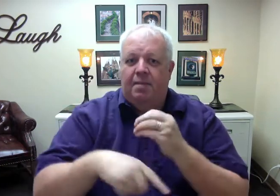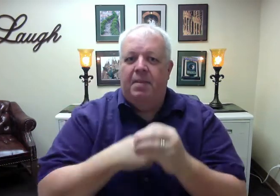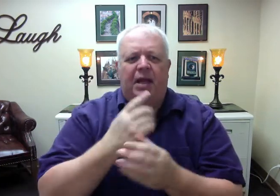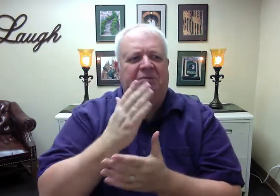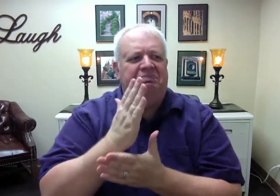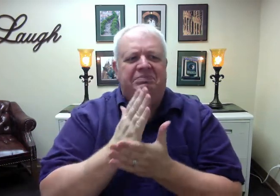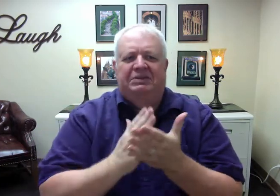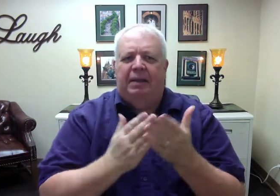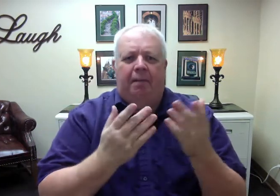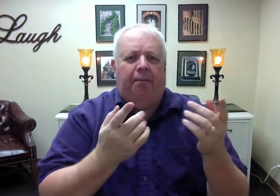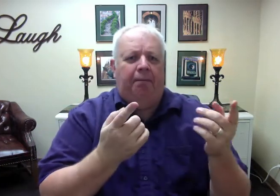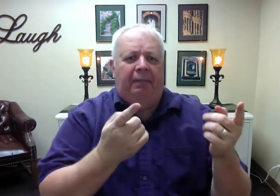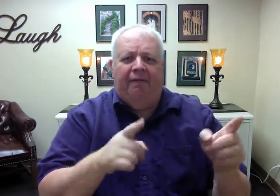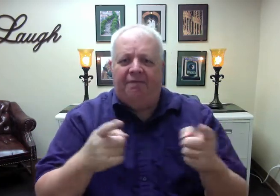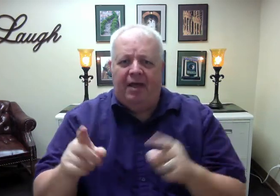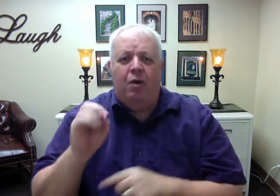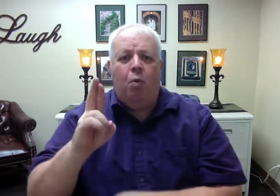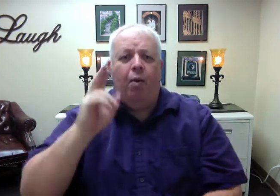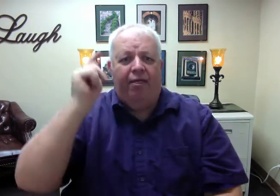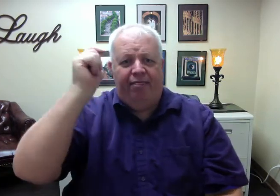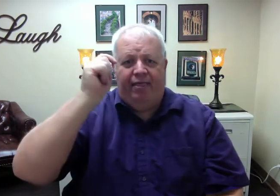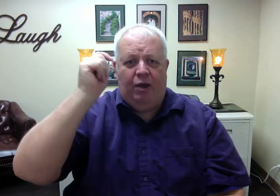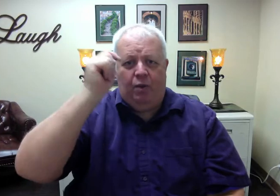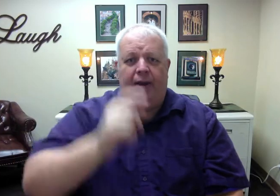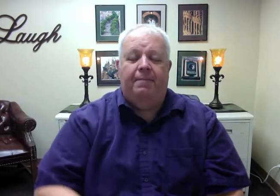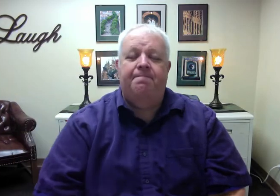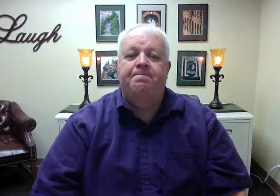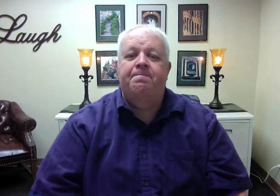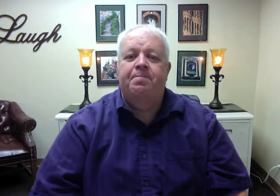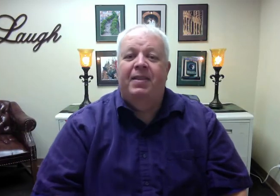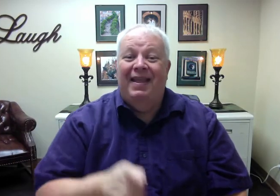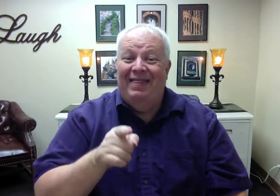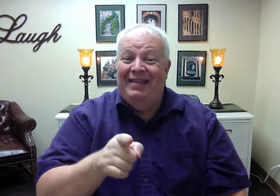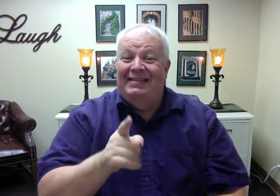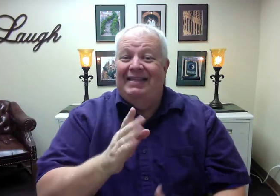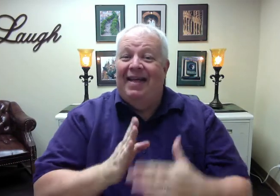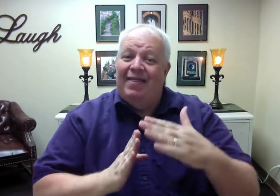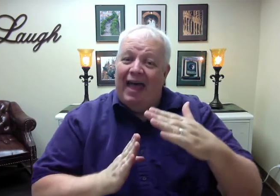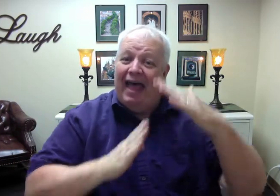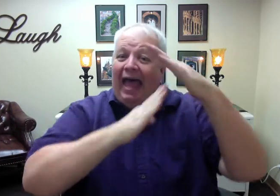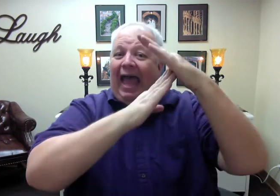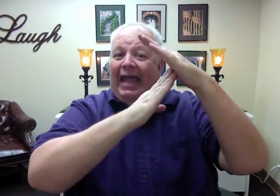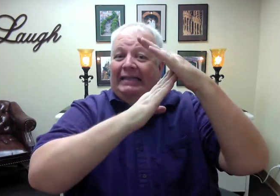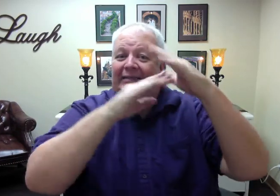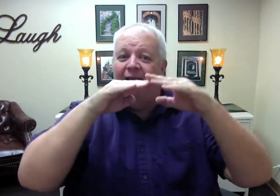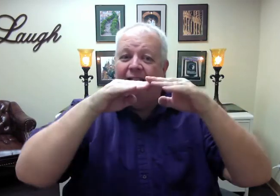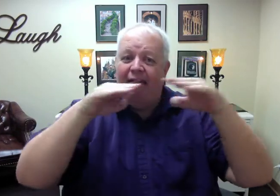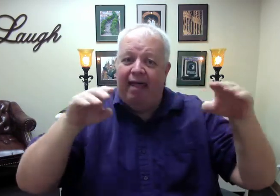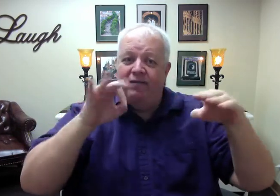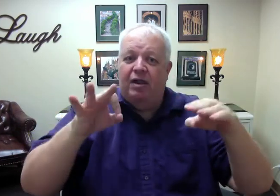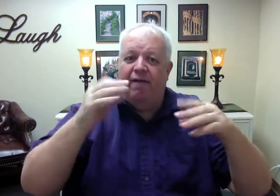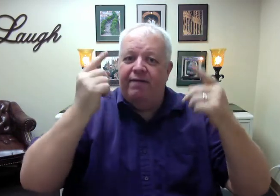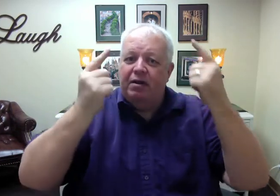or theory. This is the highest level of cognition proposed by Bloom